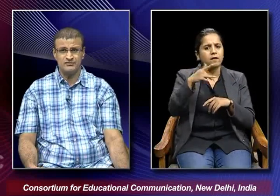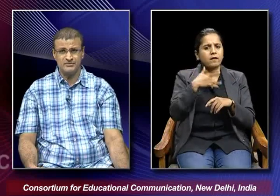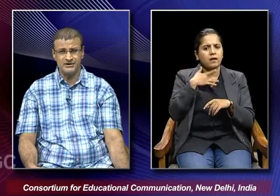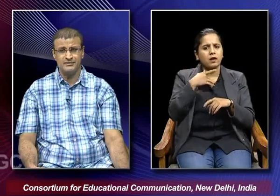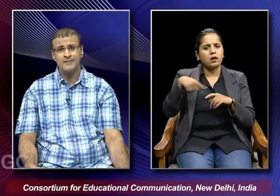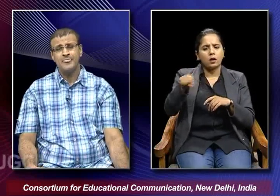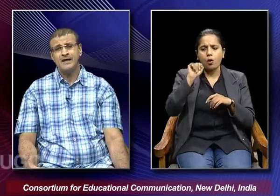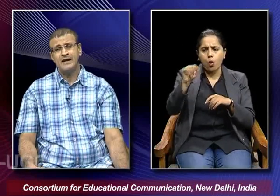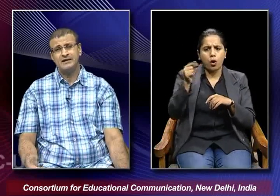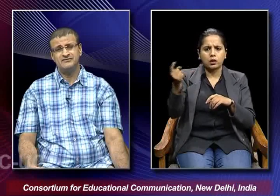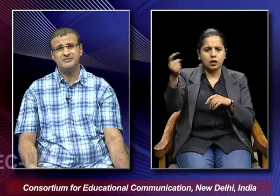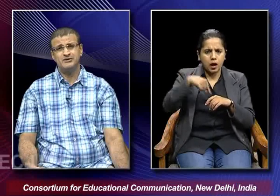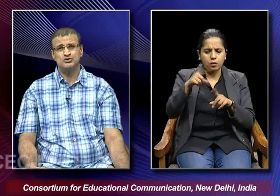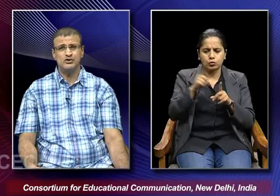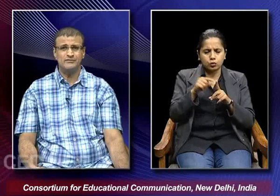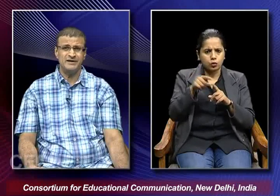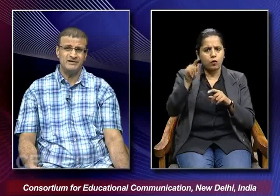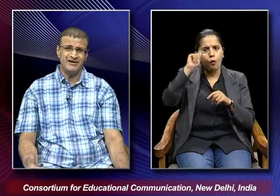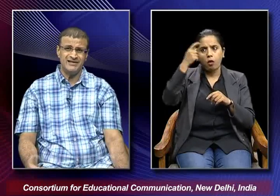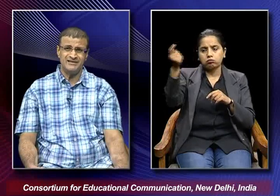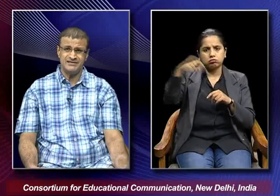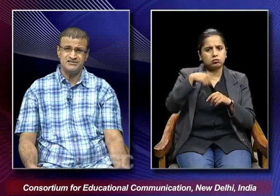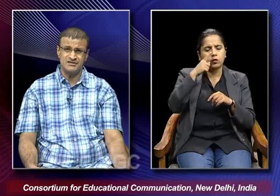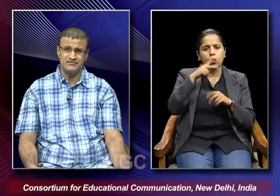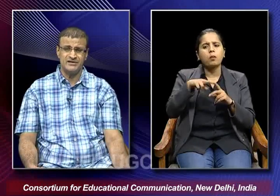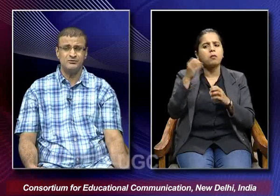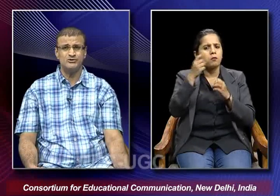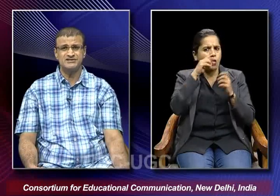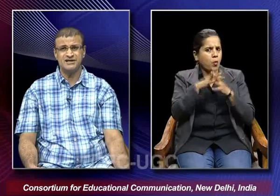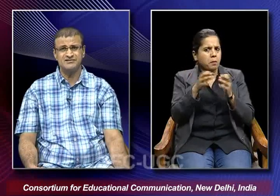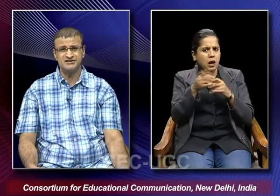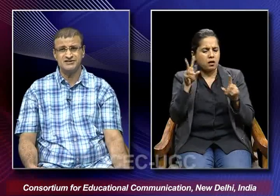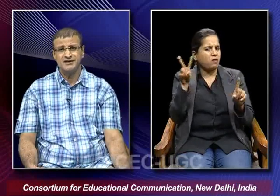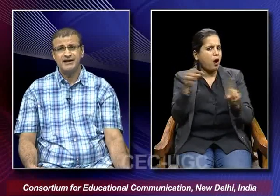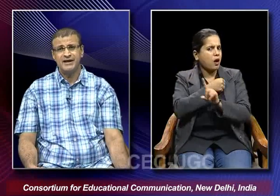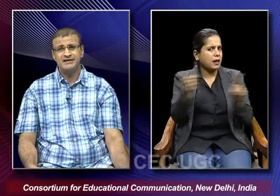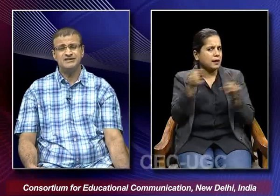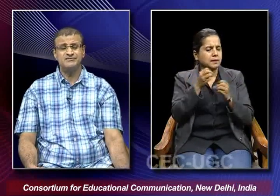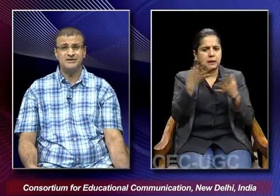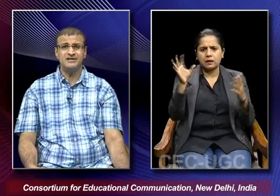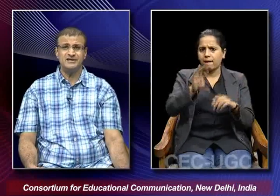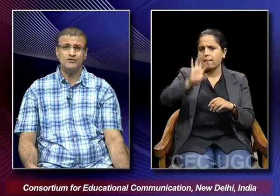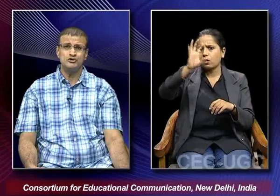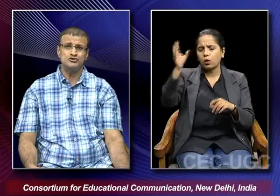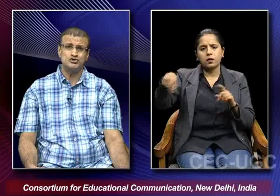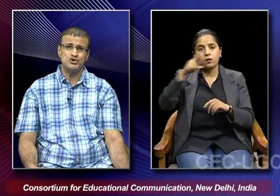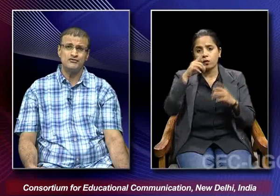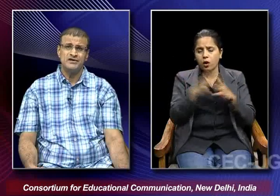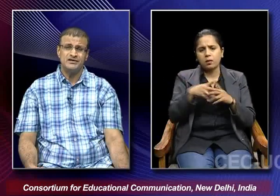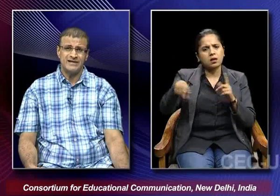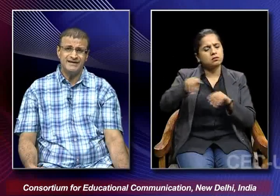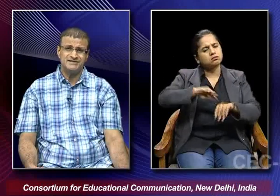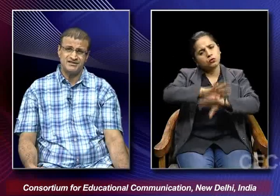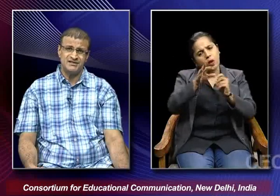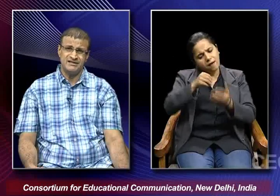fallen women the women those who have been violated in some way in both these countries and these women they have all sorts of